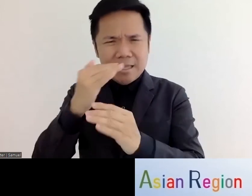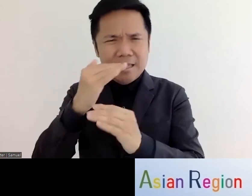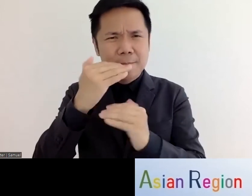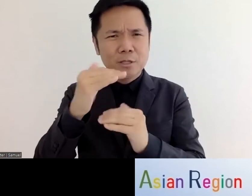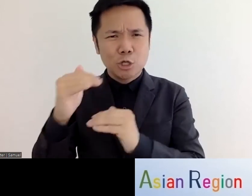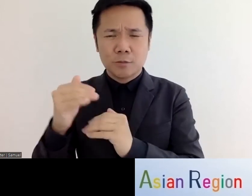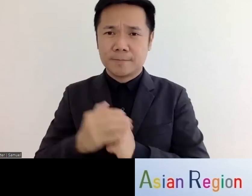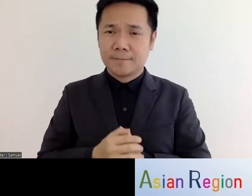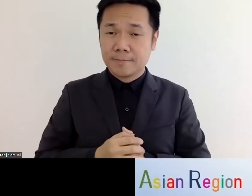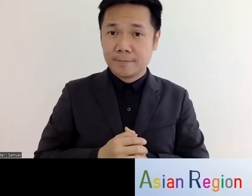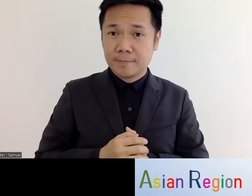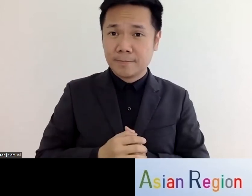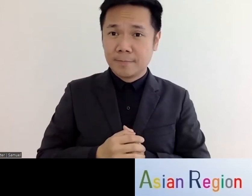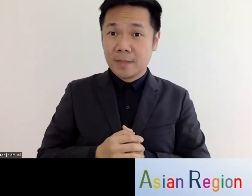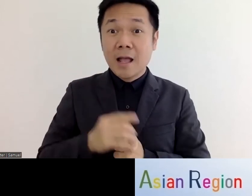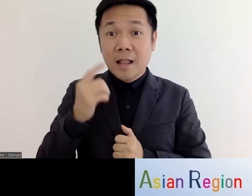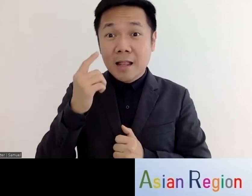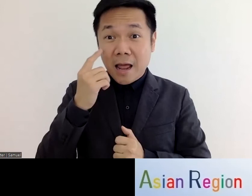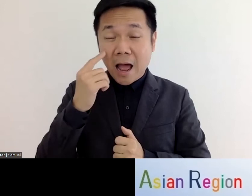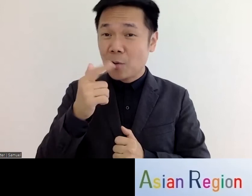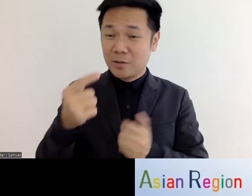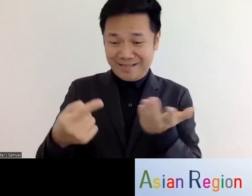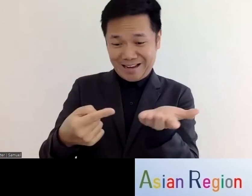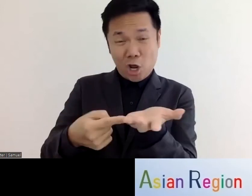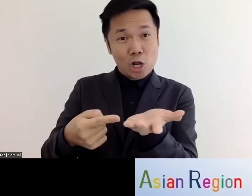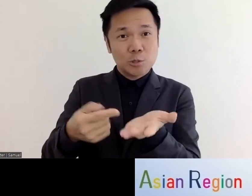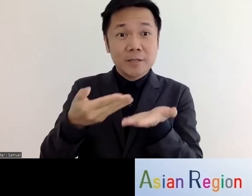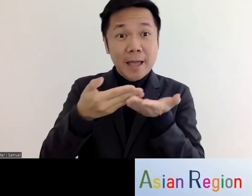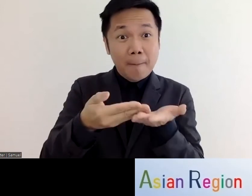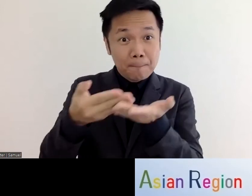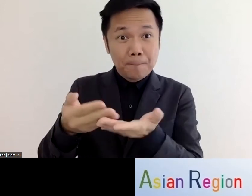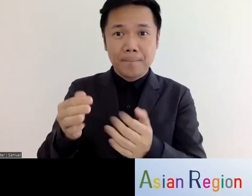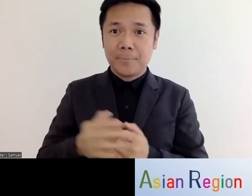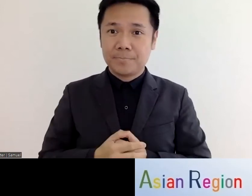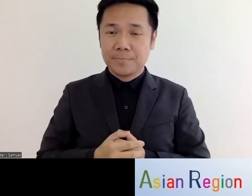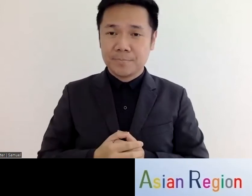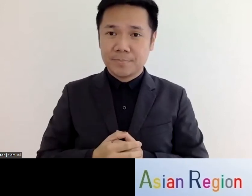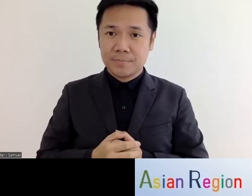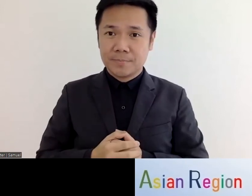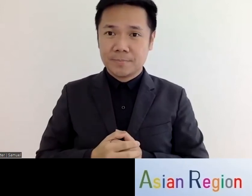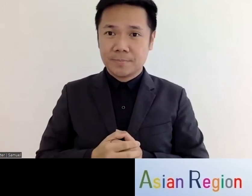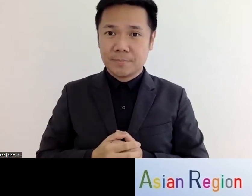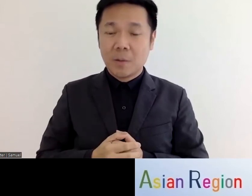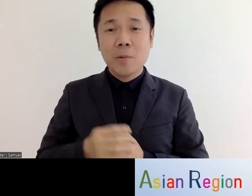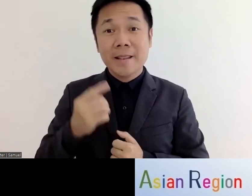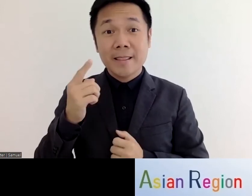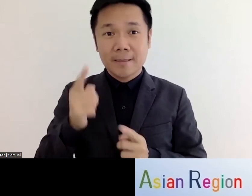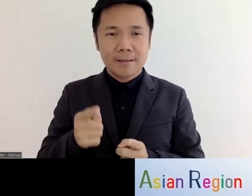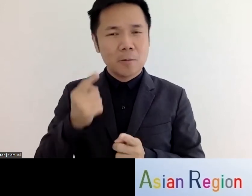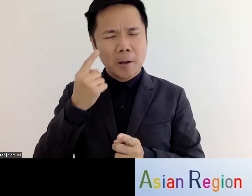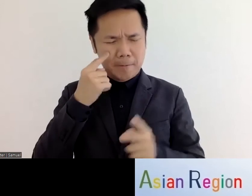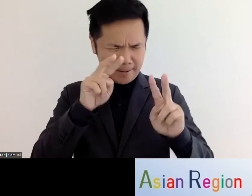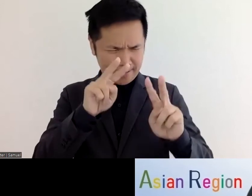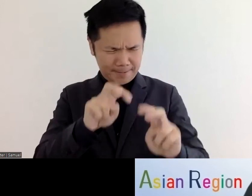we use uh our assistive devices or technology so what we can do is that we need to properly analysis